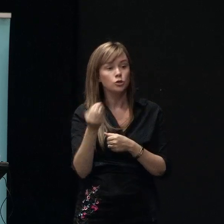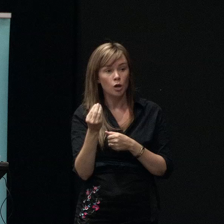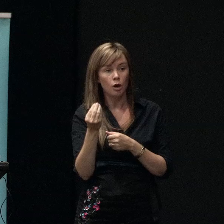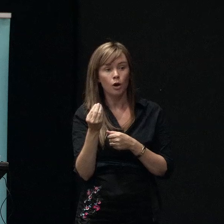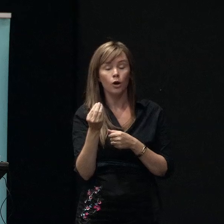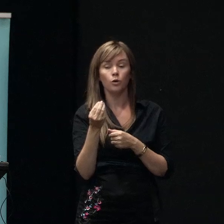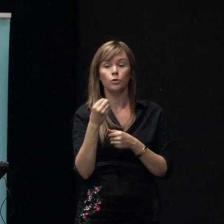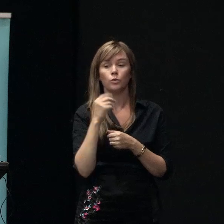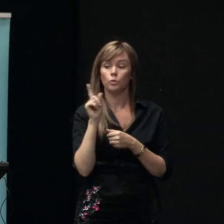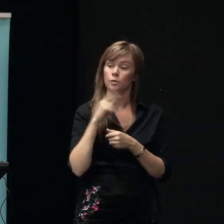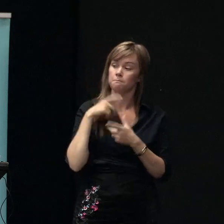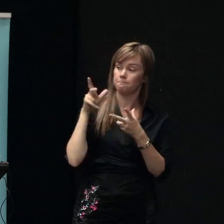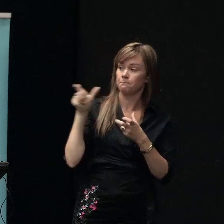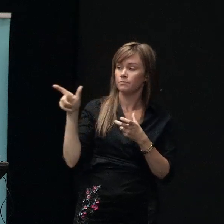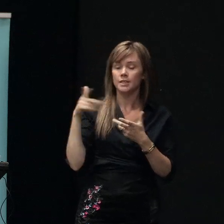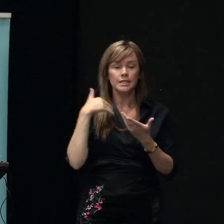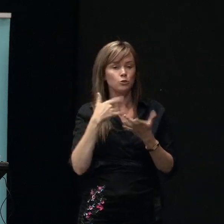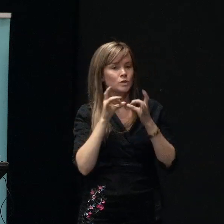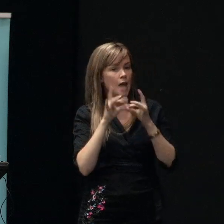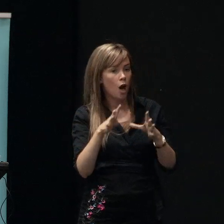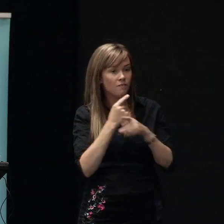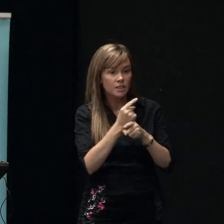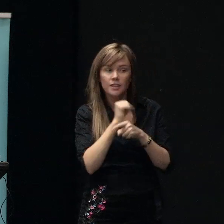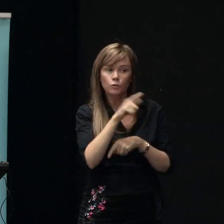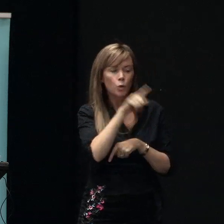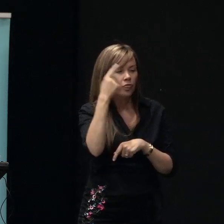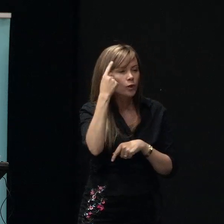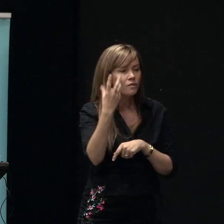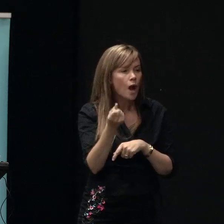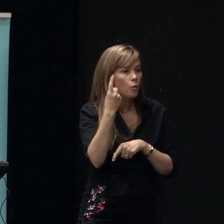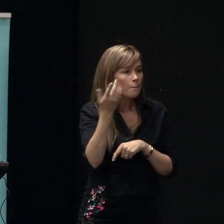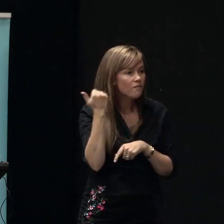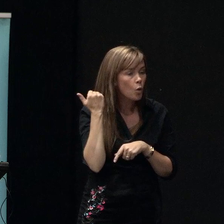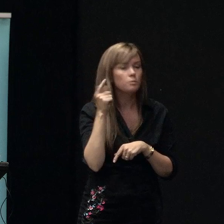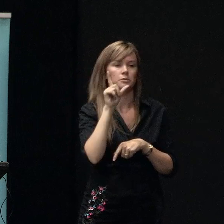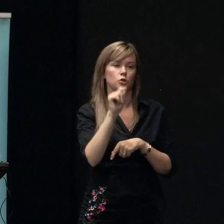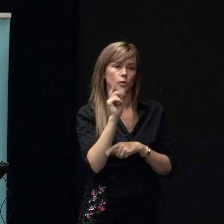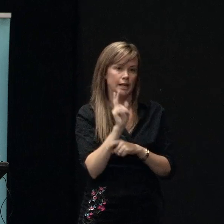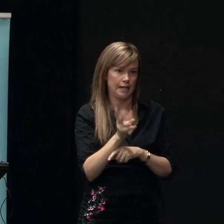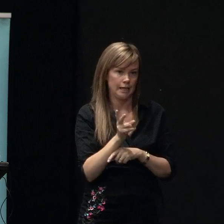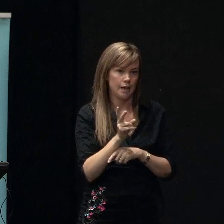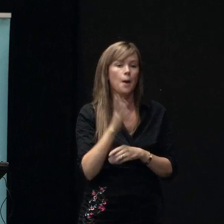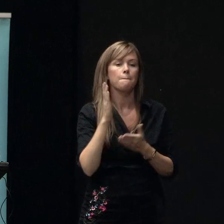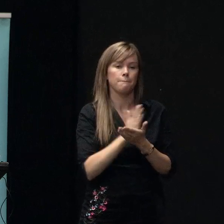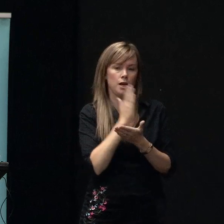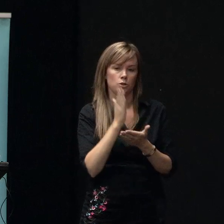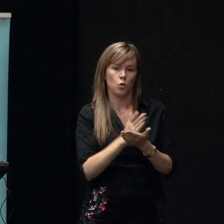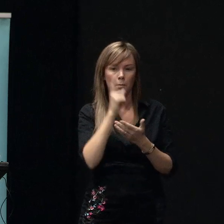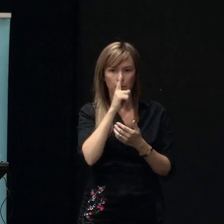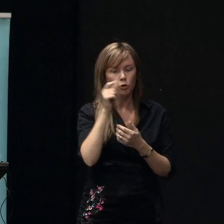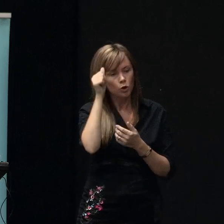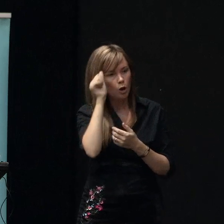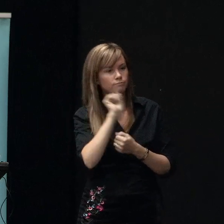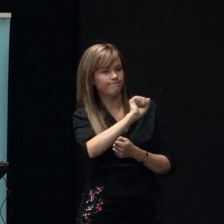starting a conversation even if you think you've had one before maybe do it again just to make sure that people know where you're at